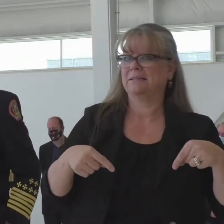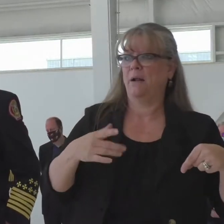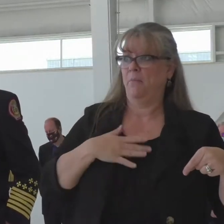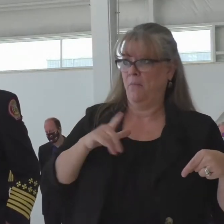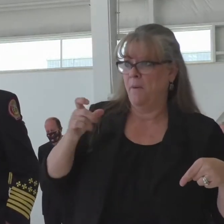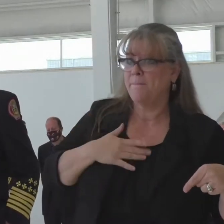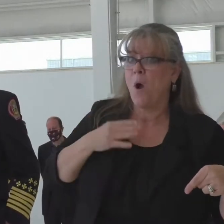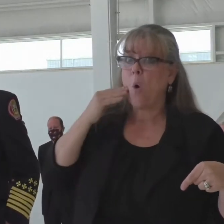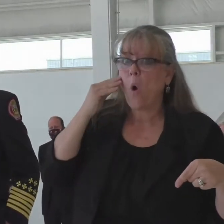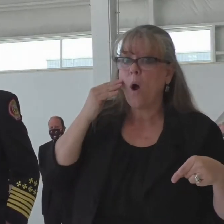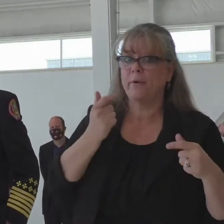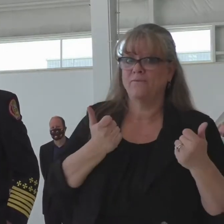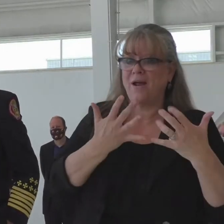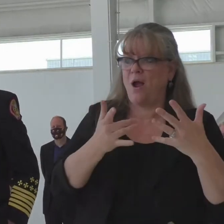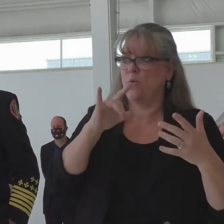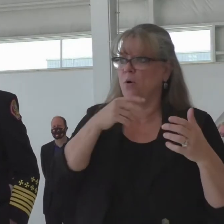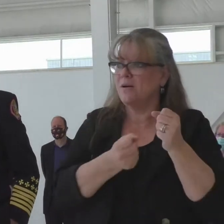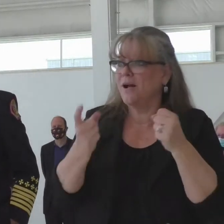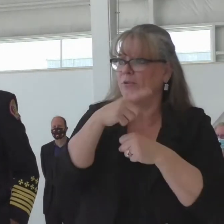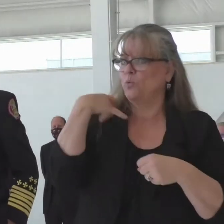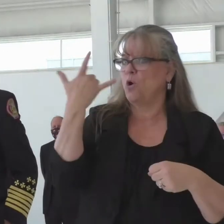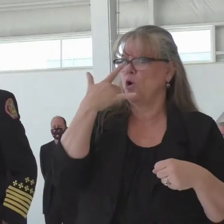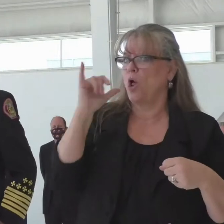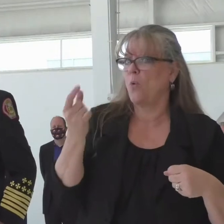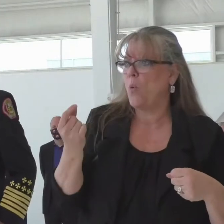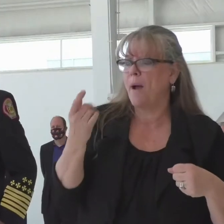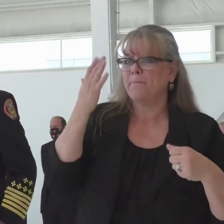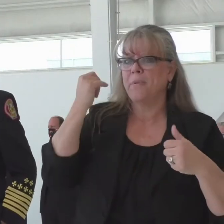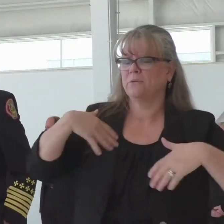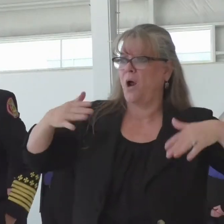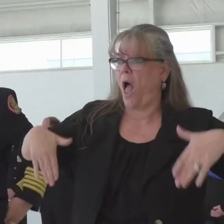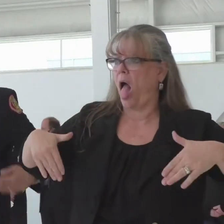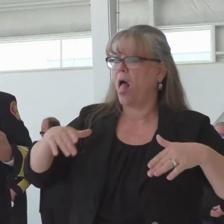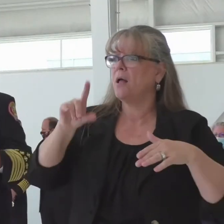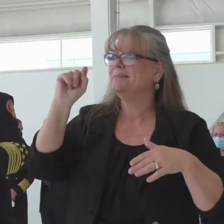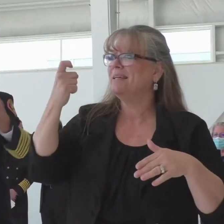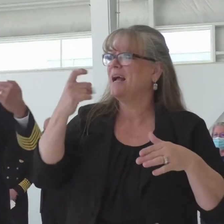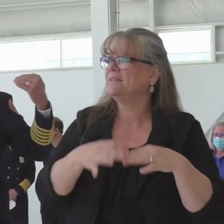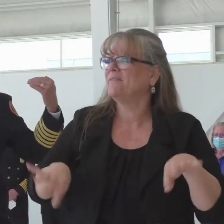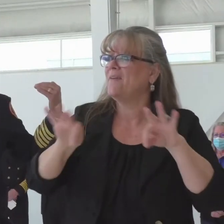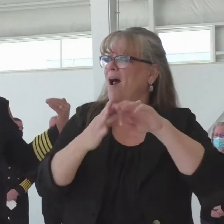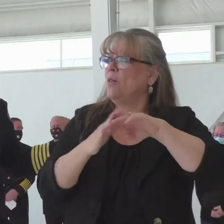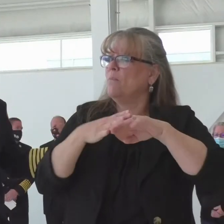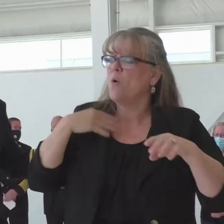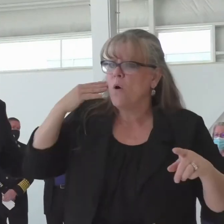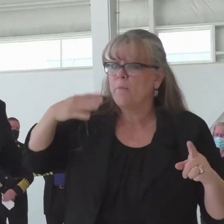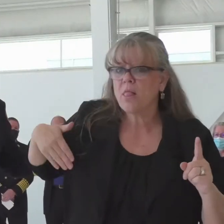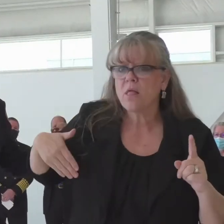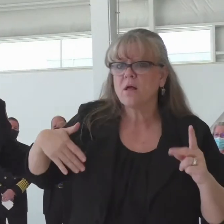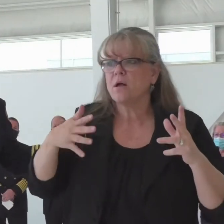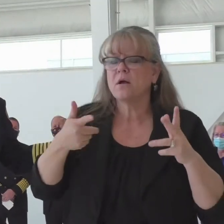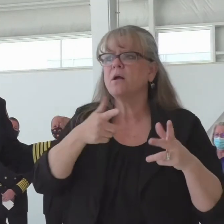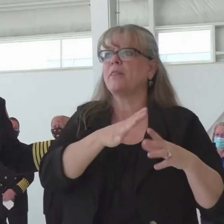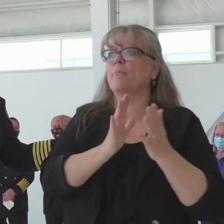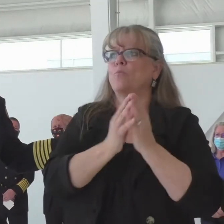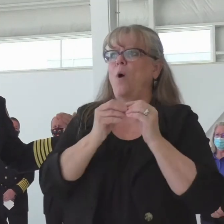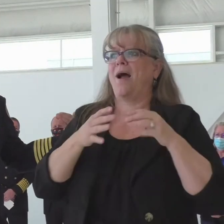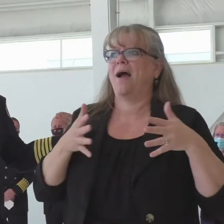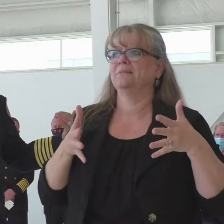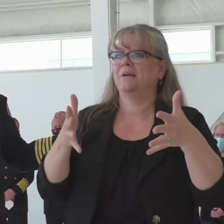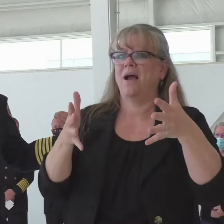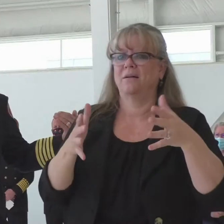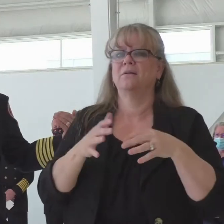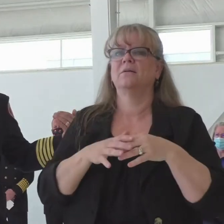year based on property tax valuations and what have you, which, in effect, adversely affected the